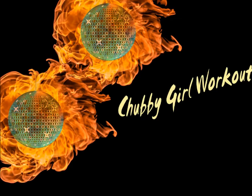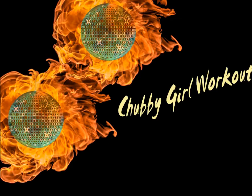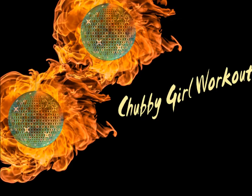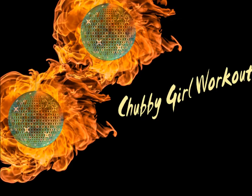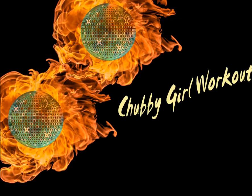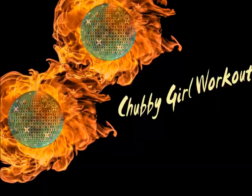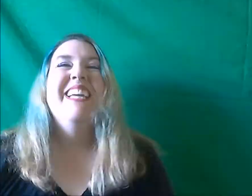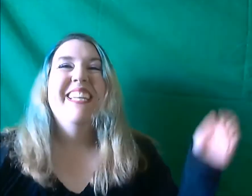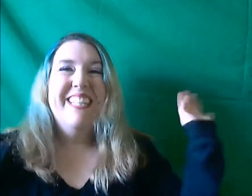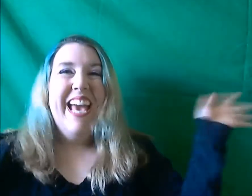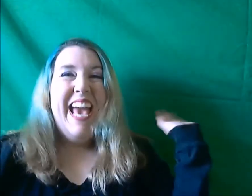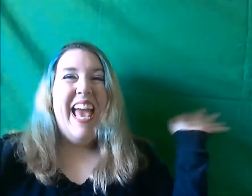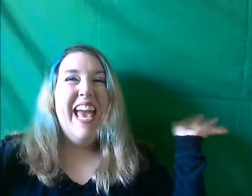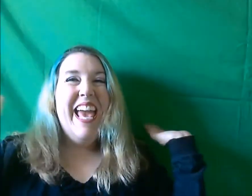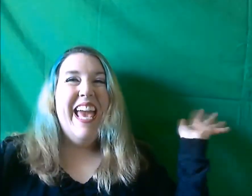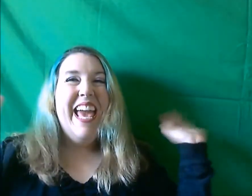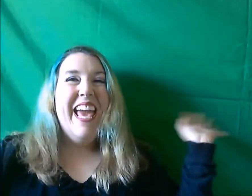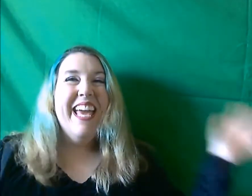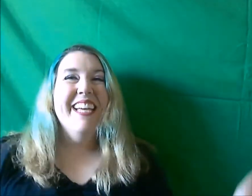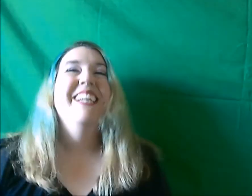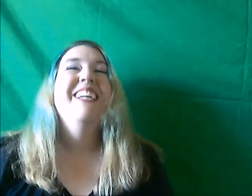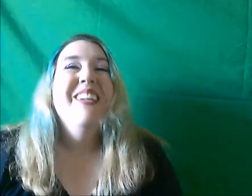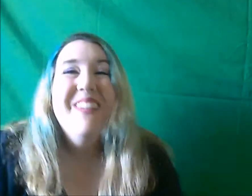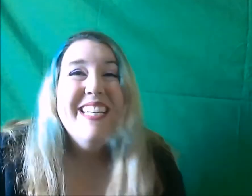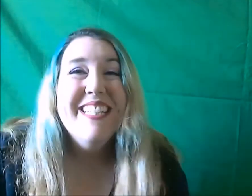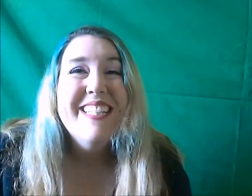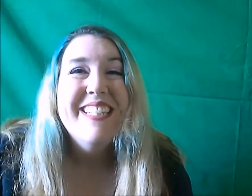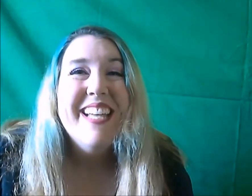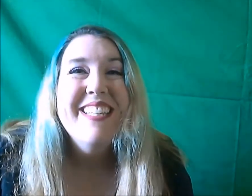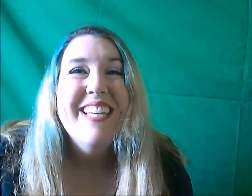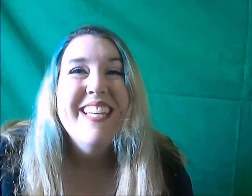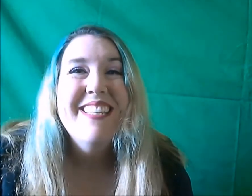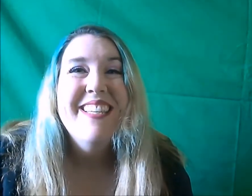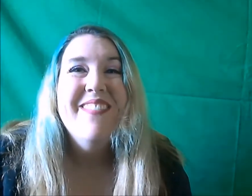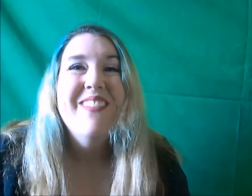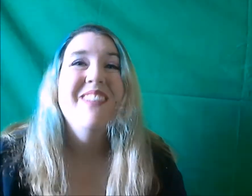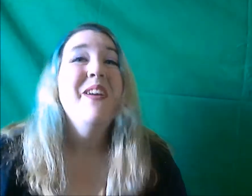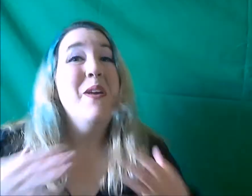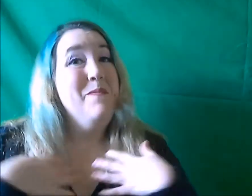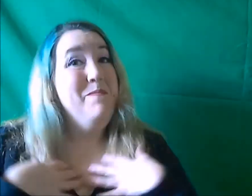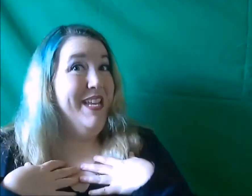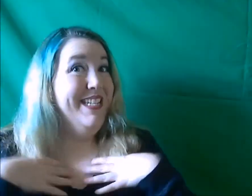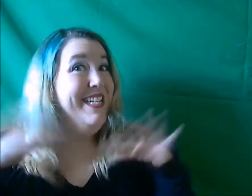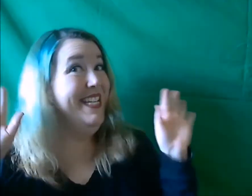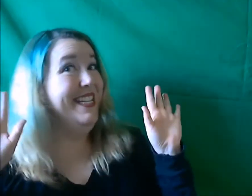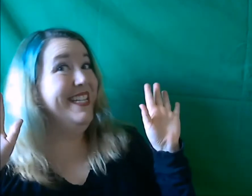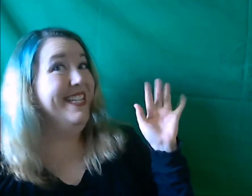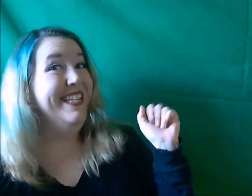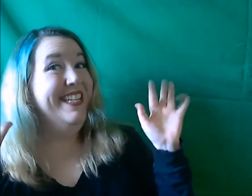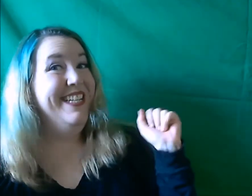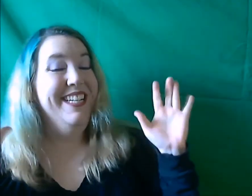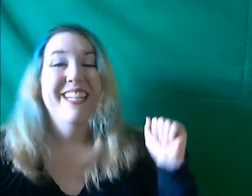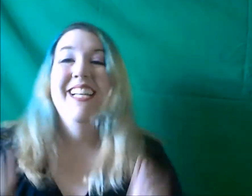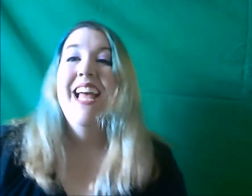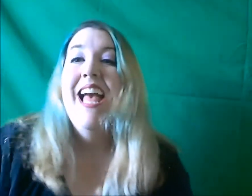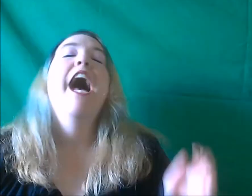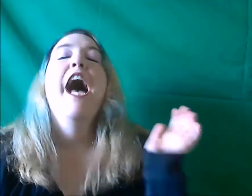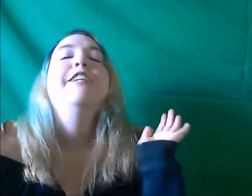Yay! Greetings and salutations everyone! Medjit here. I do